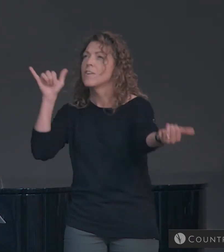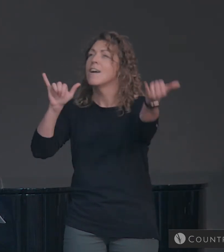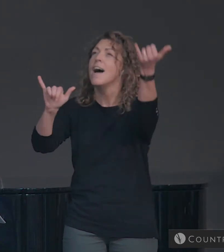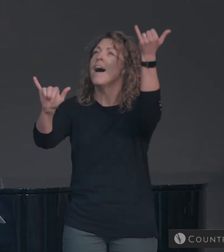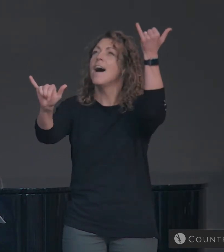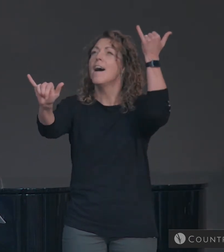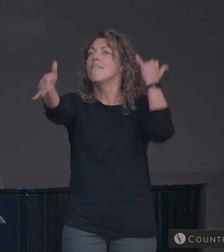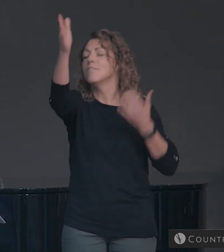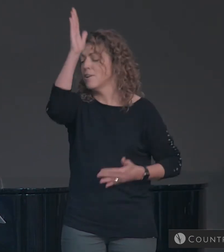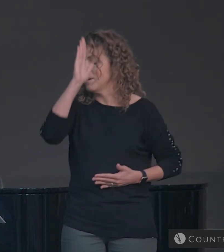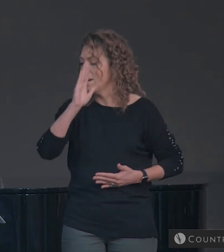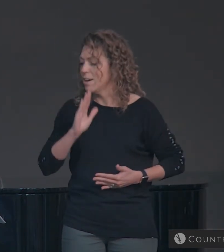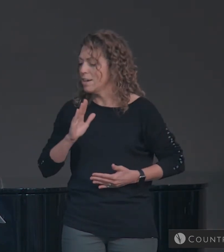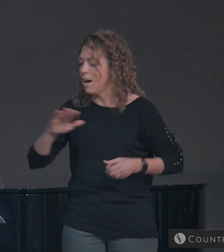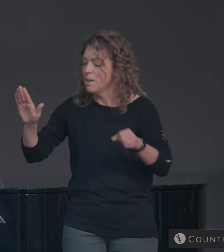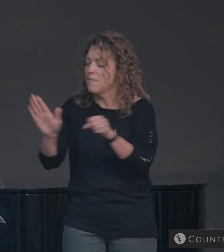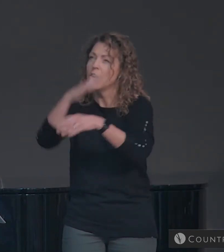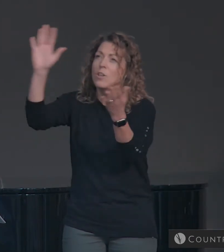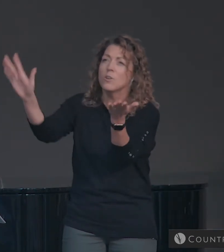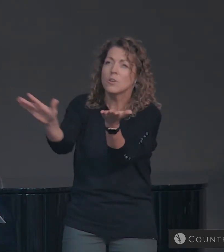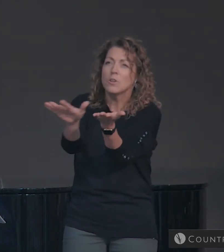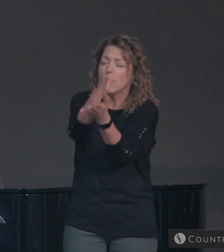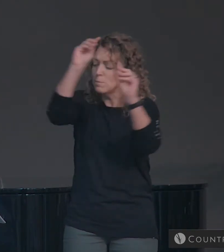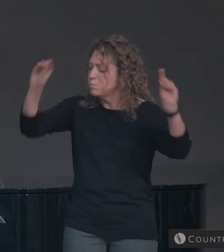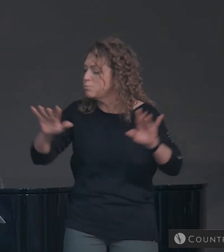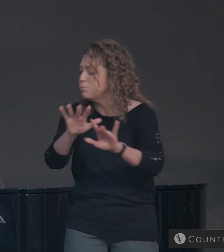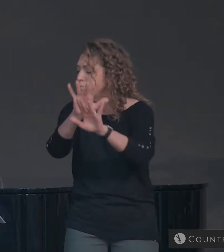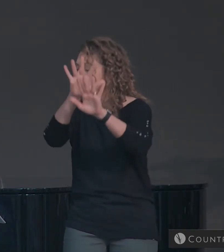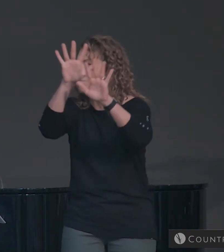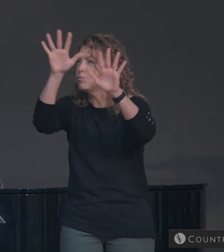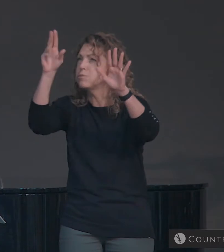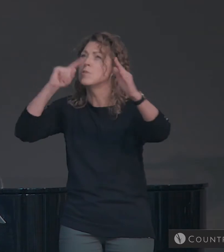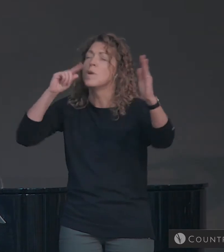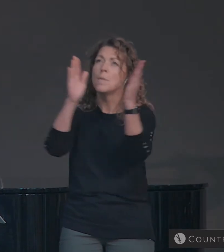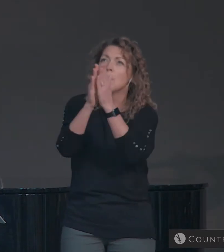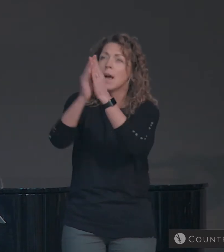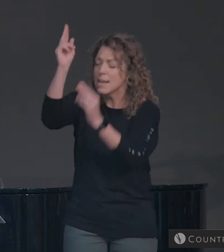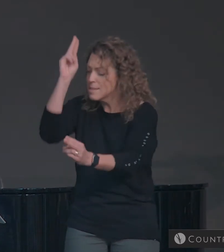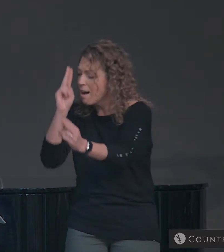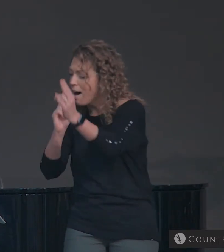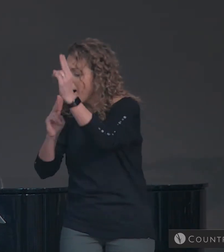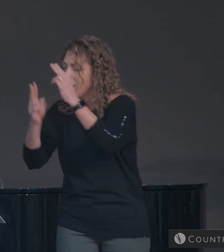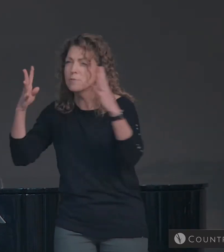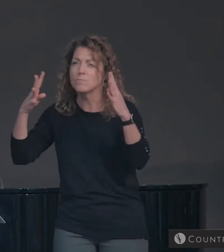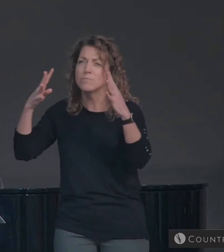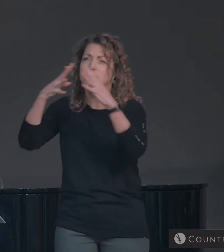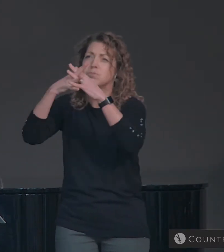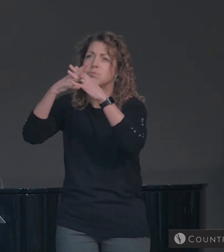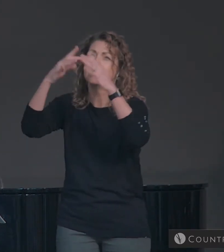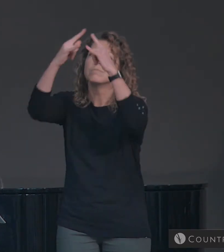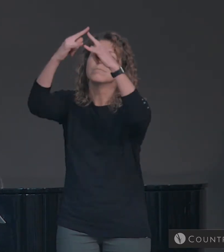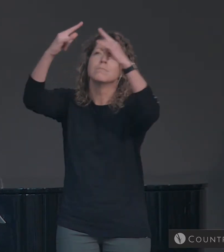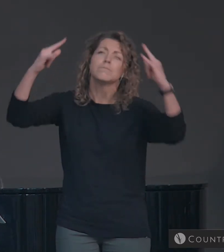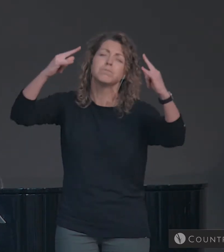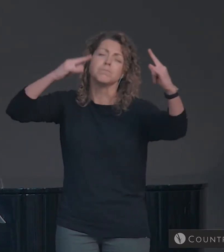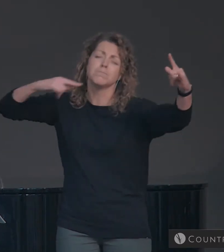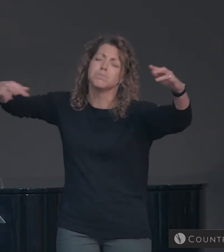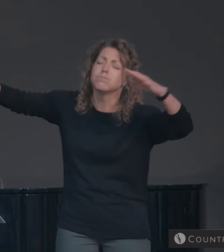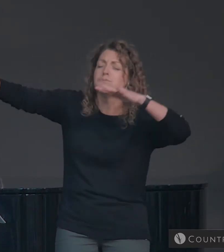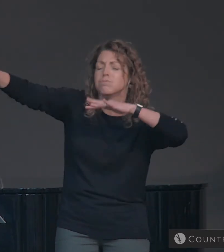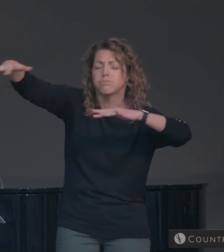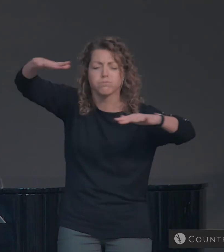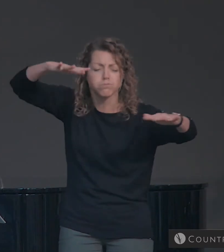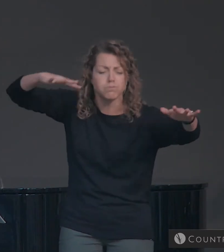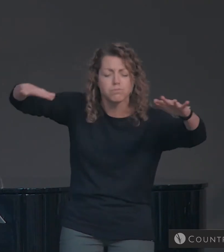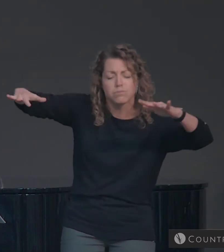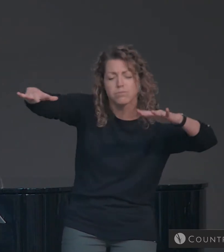ancient of days. Pavilion in splendor and girded with praise